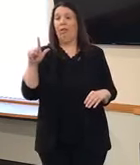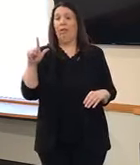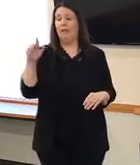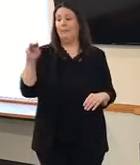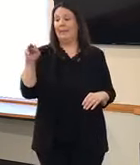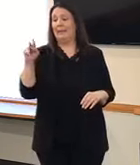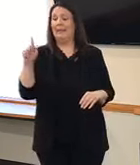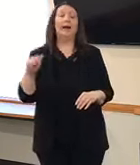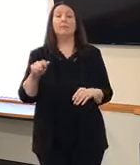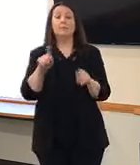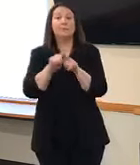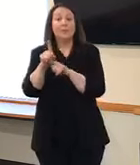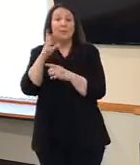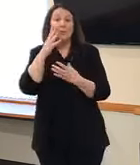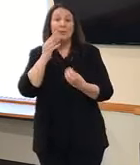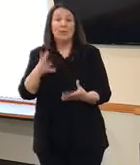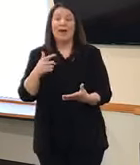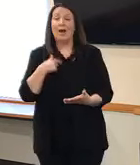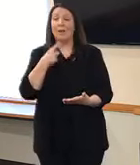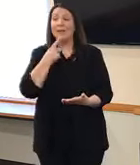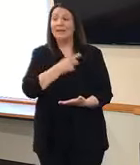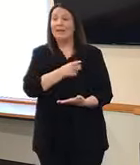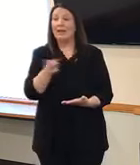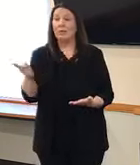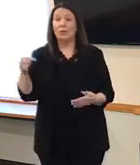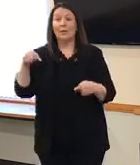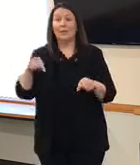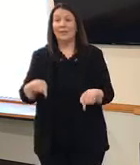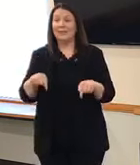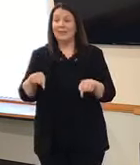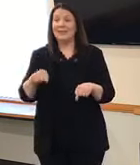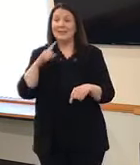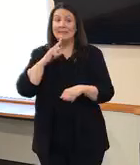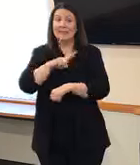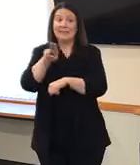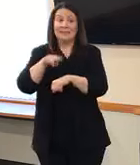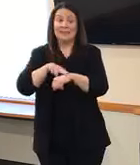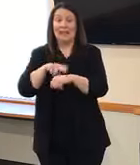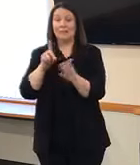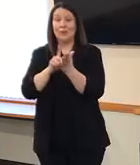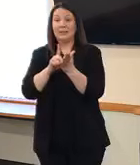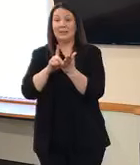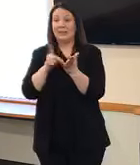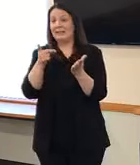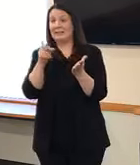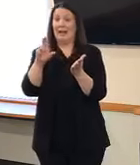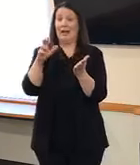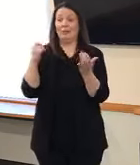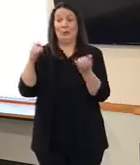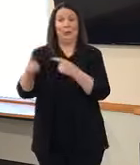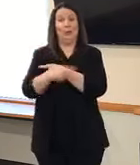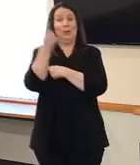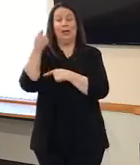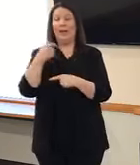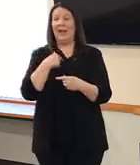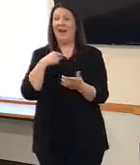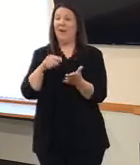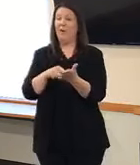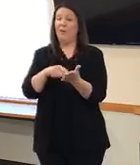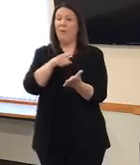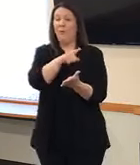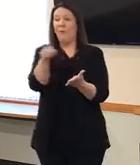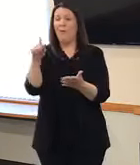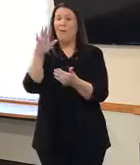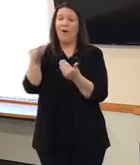And on a side note, I just want to say this is National Doctors Day today. So I just want to thank all the